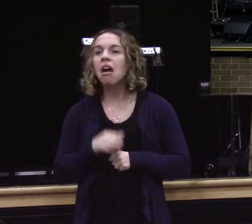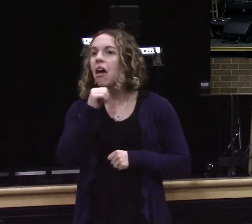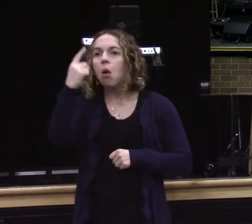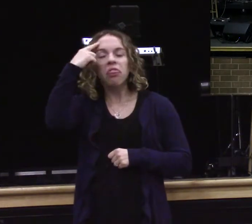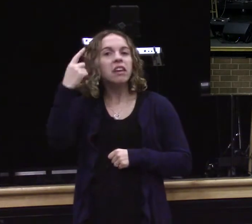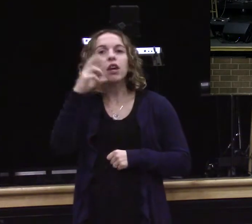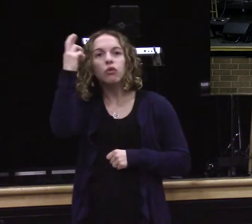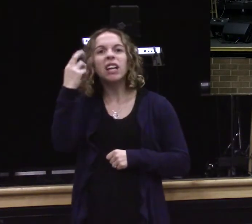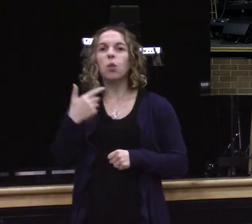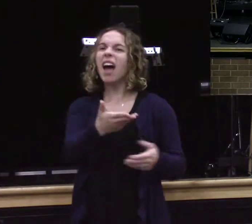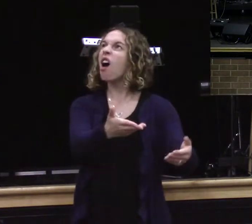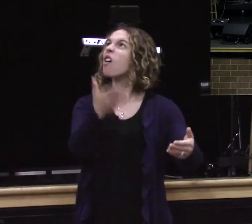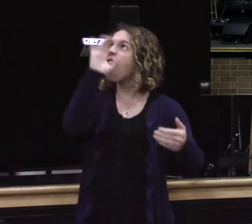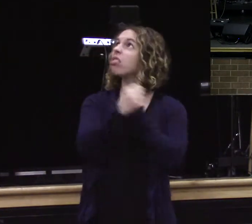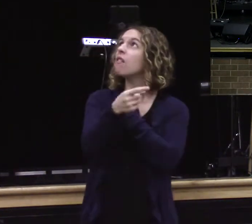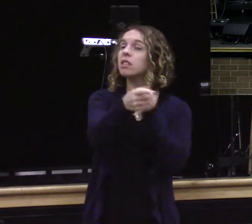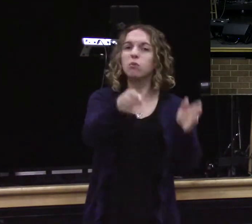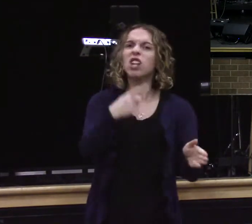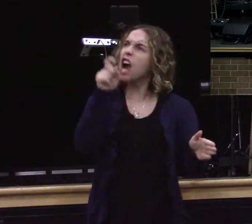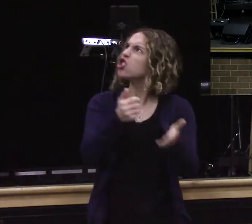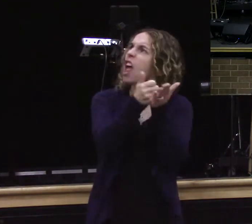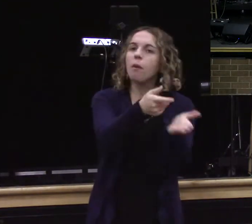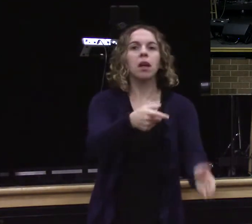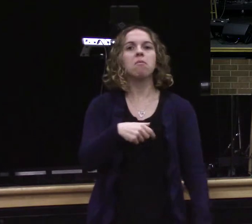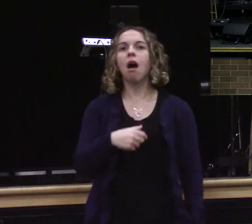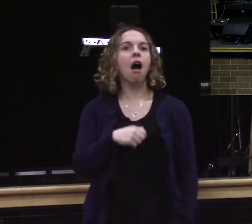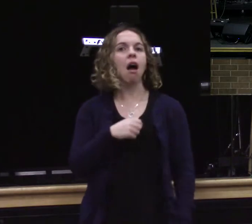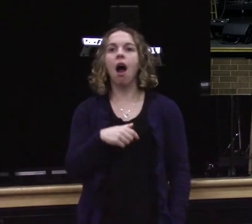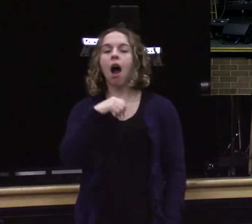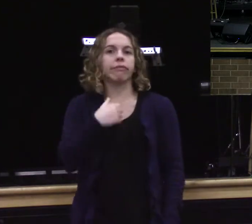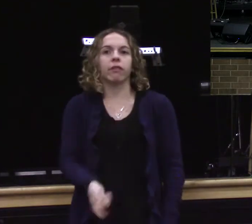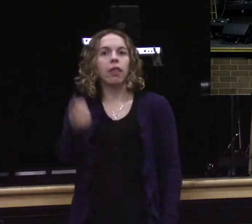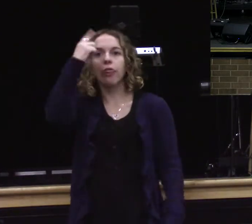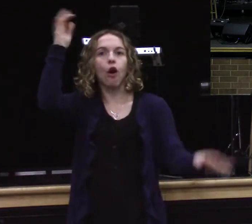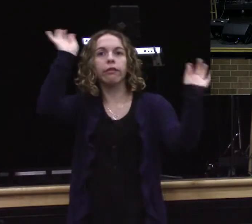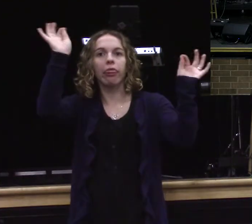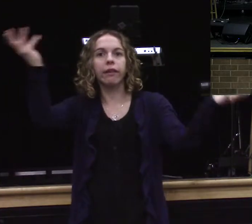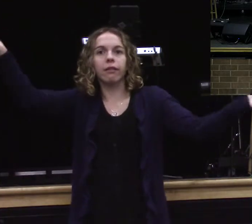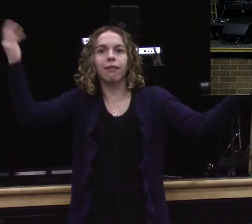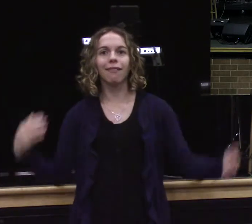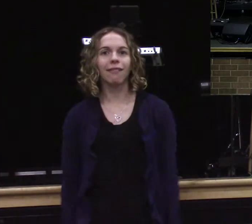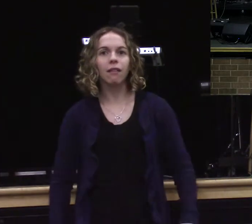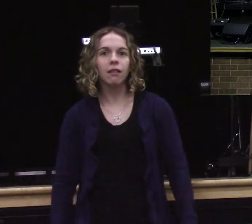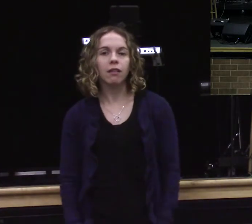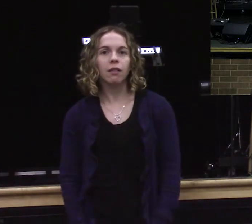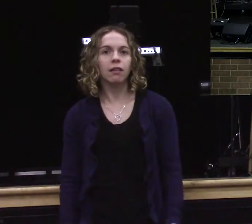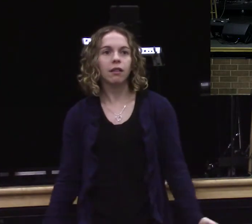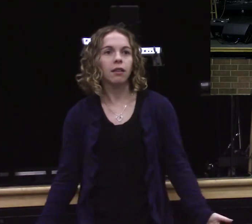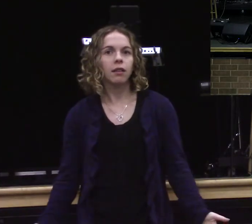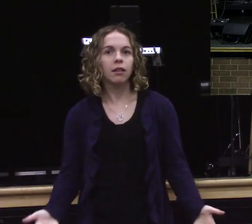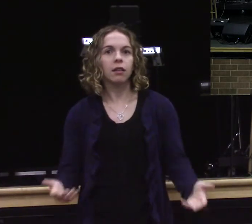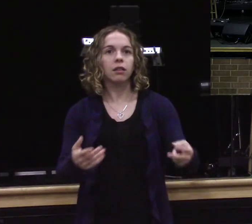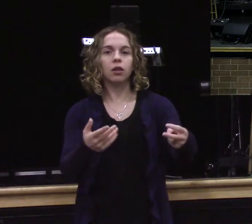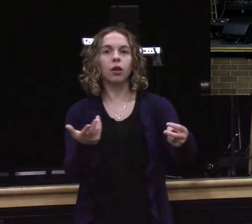would be shown to their heavenly father. I don't think that they know that any love that they withheld from that man would